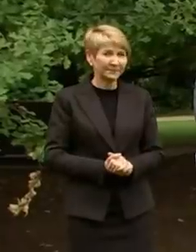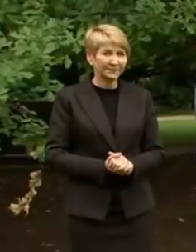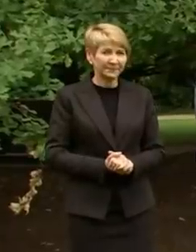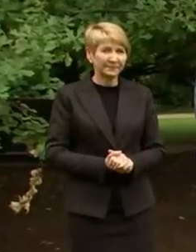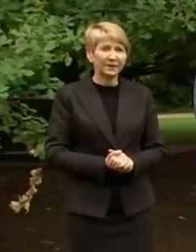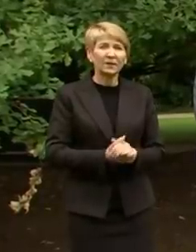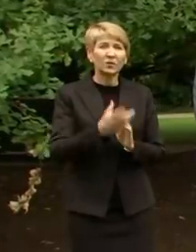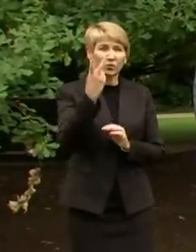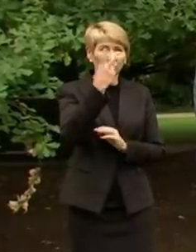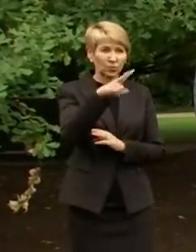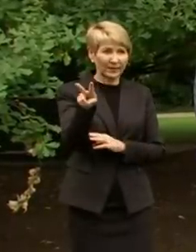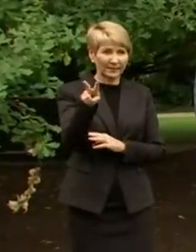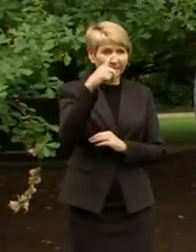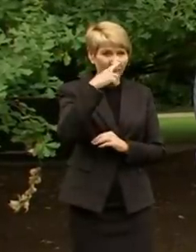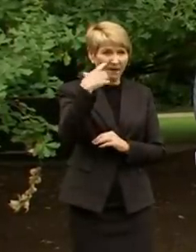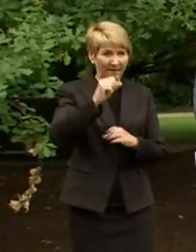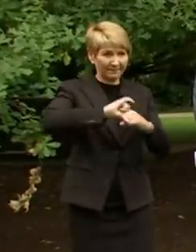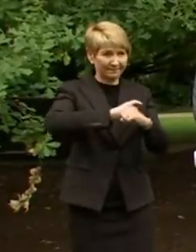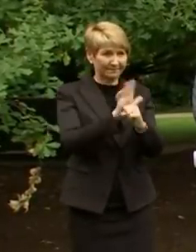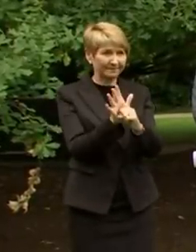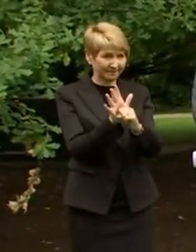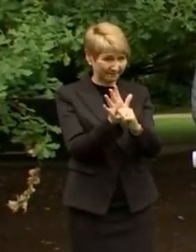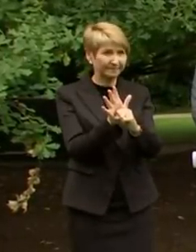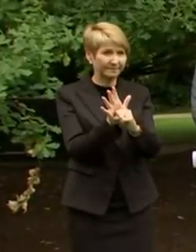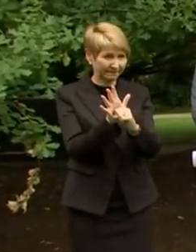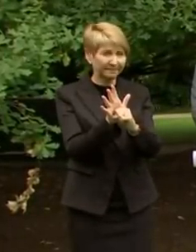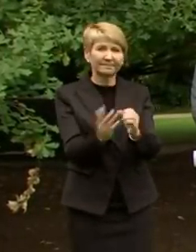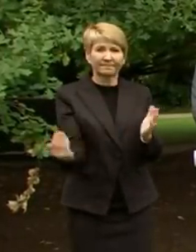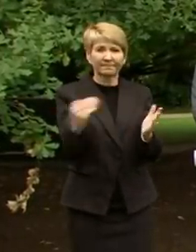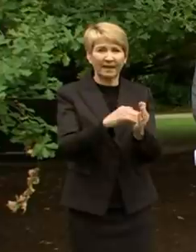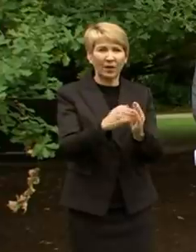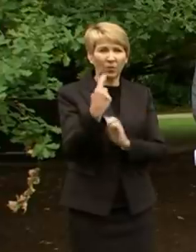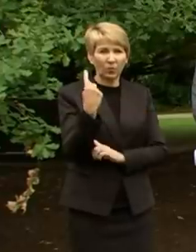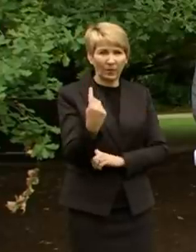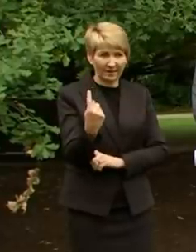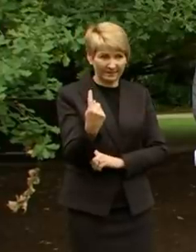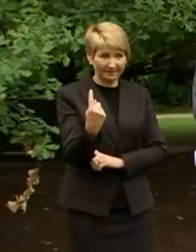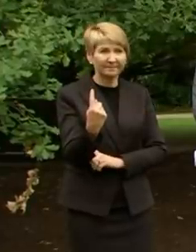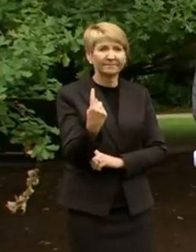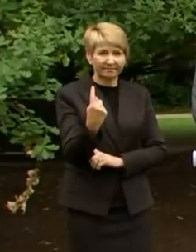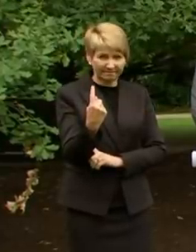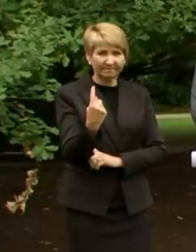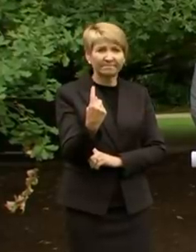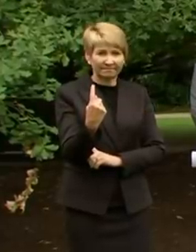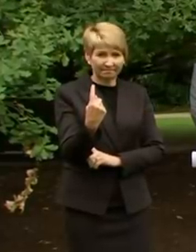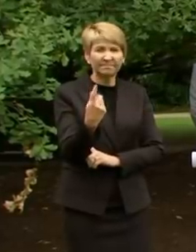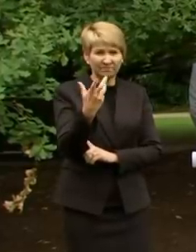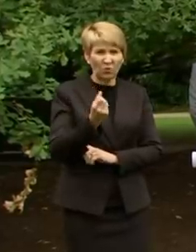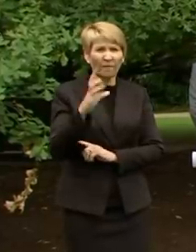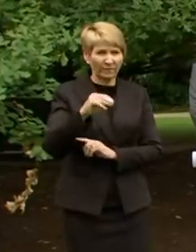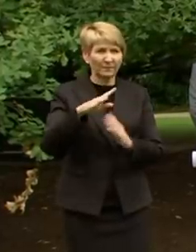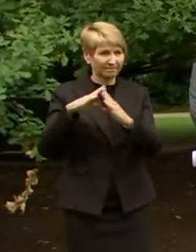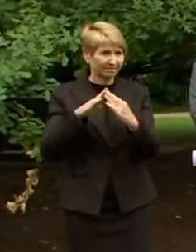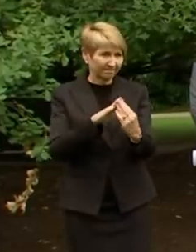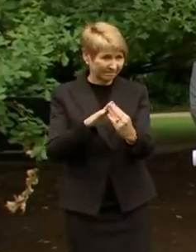There are 20 active cases of coronavirus in Victoria. That's one additional case, a locally acquired case, that was notified